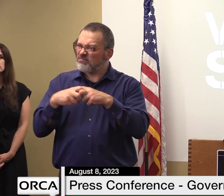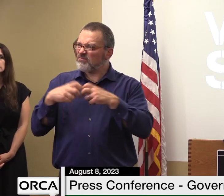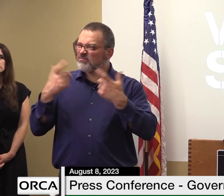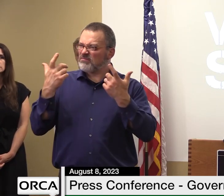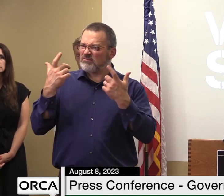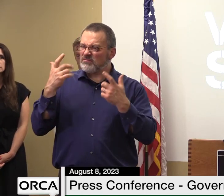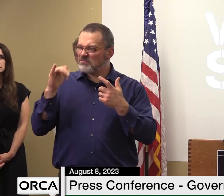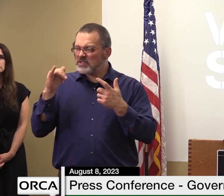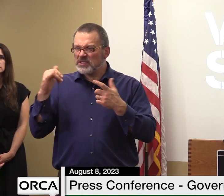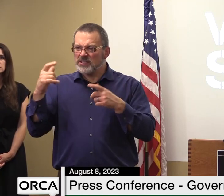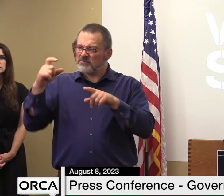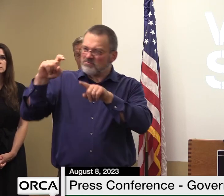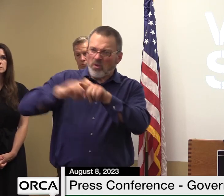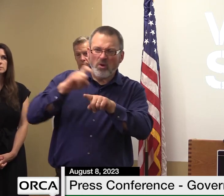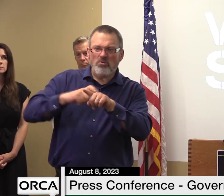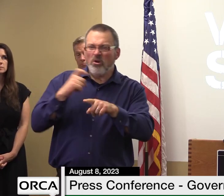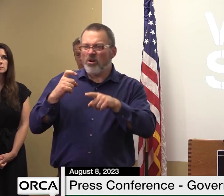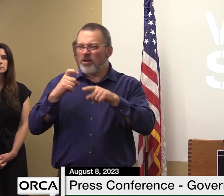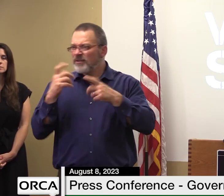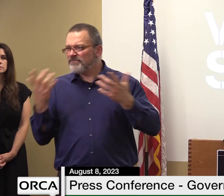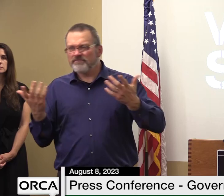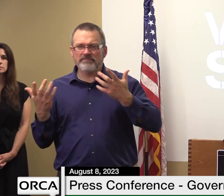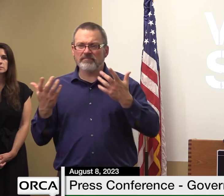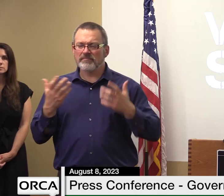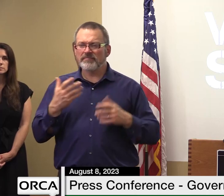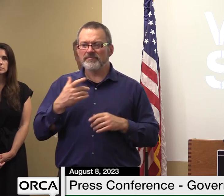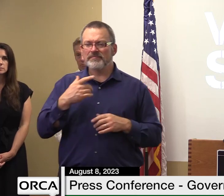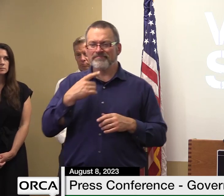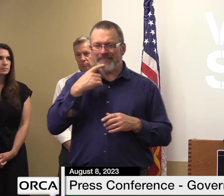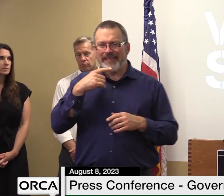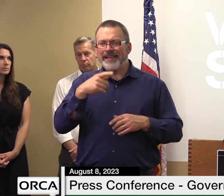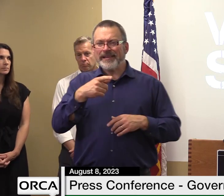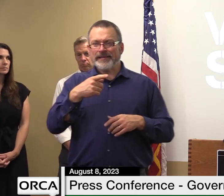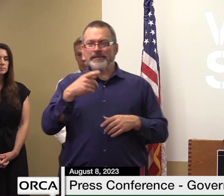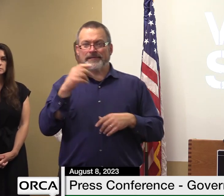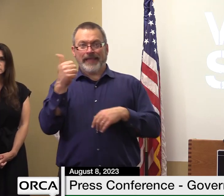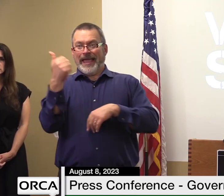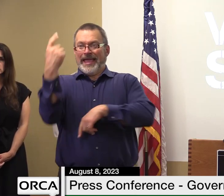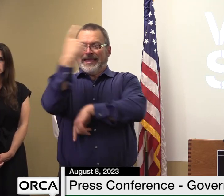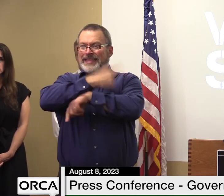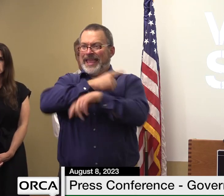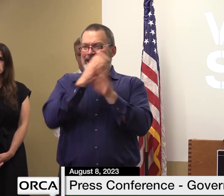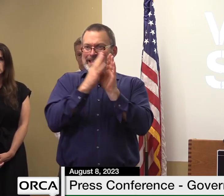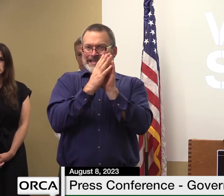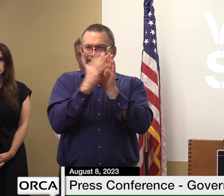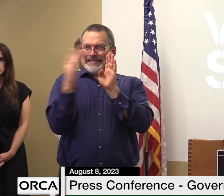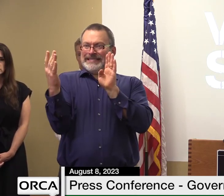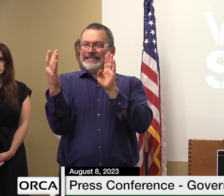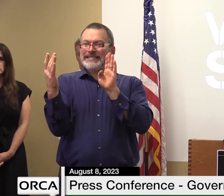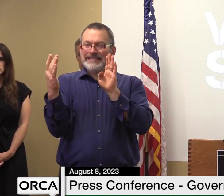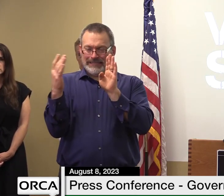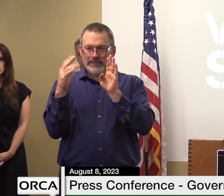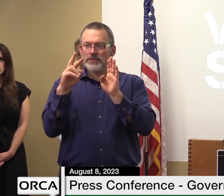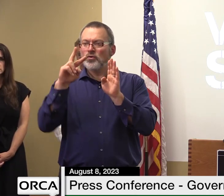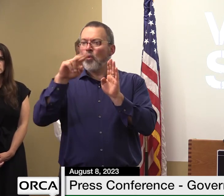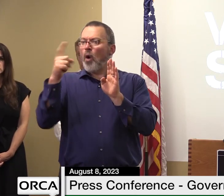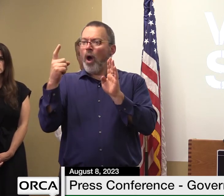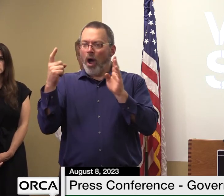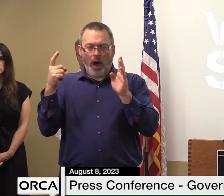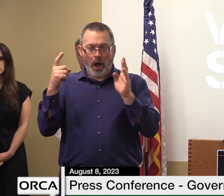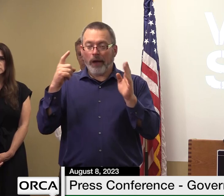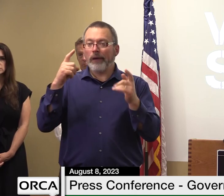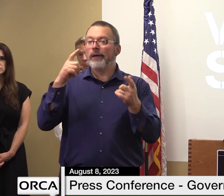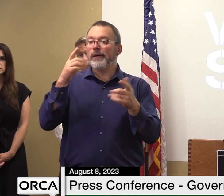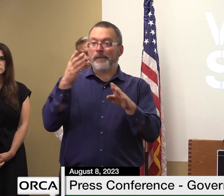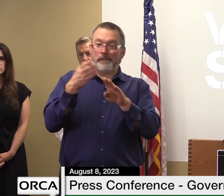yesterday evening um saying that 10 days before the disaster 211 cut back hours and decreased staffing